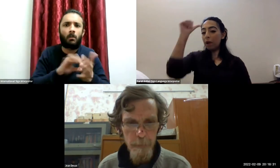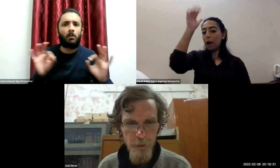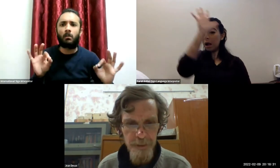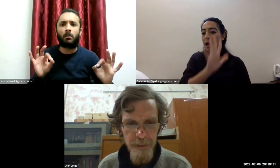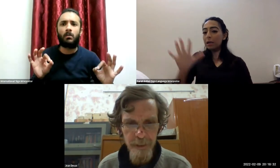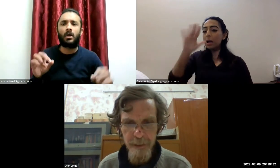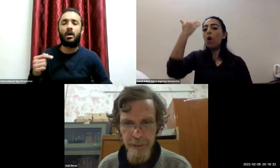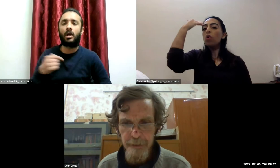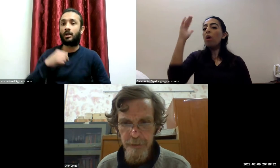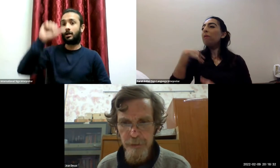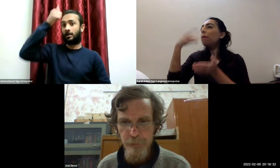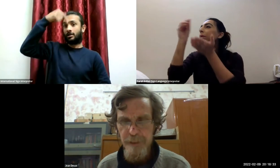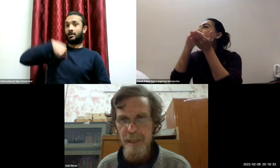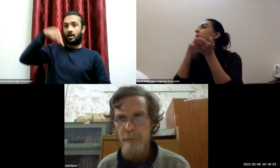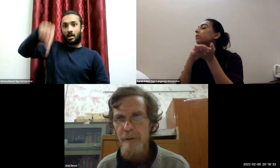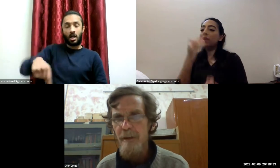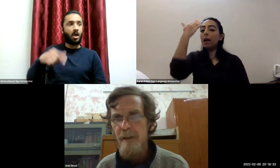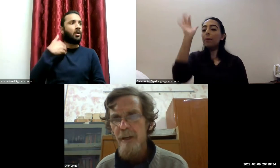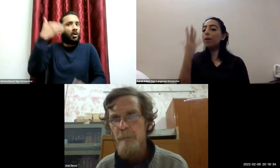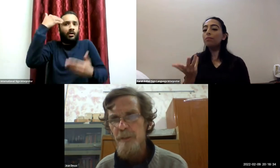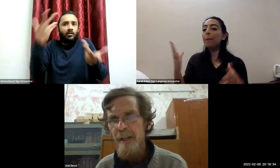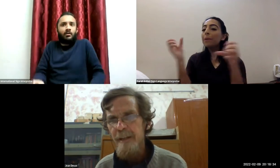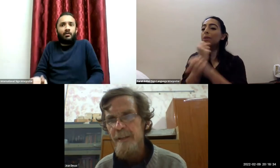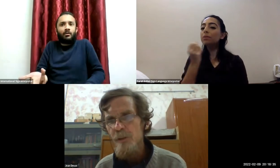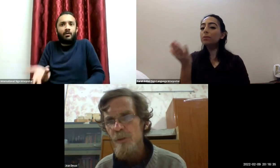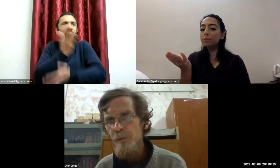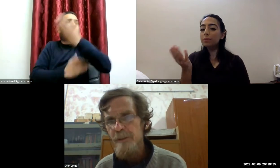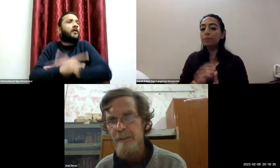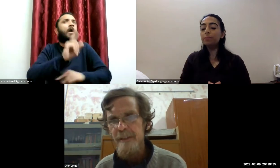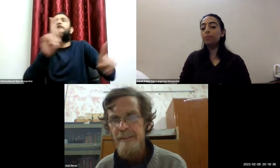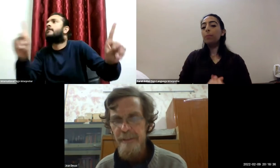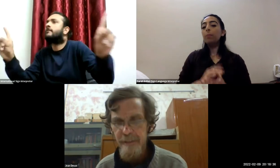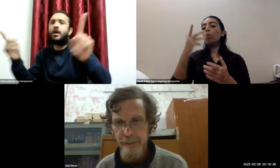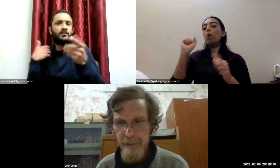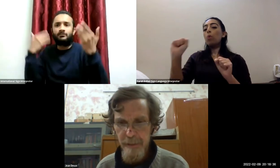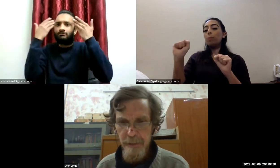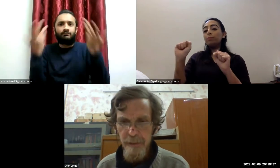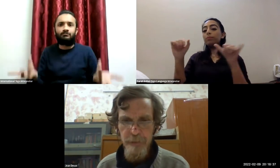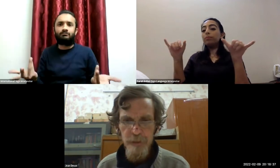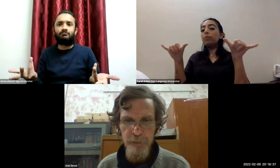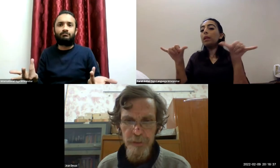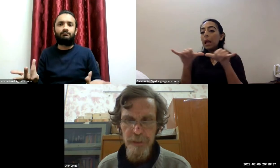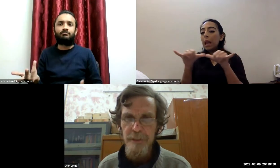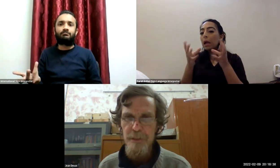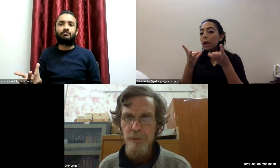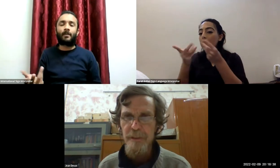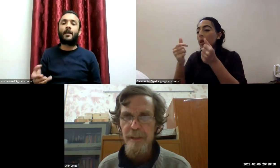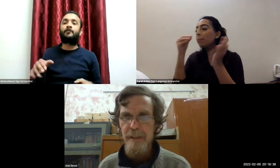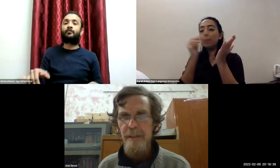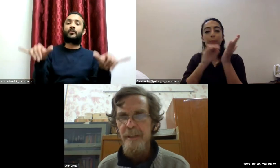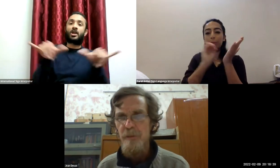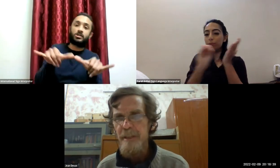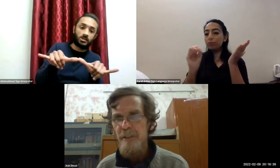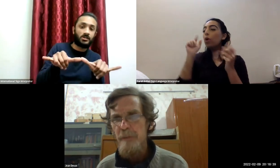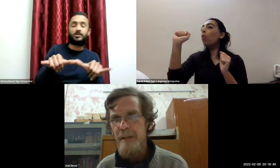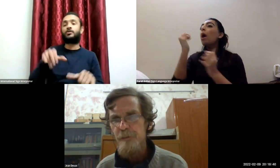proxy indicators for example how much land they own their assets levels of education and so on